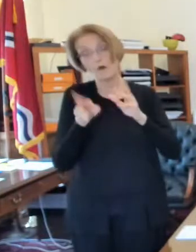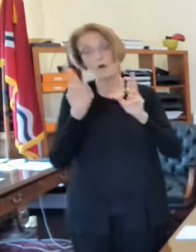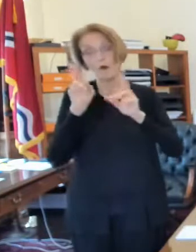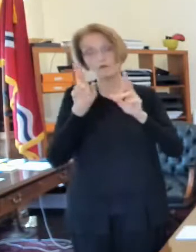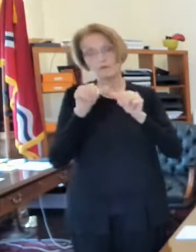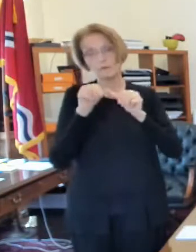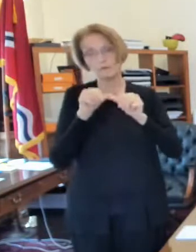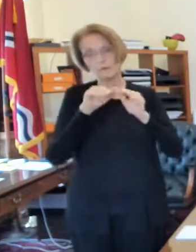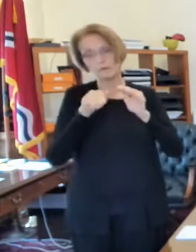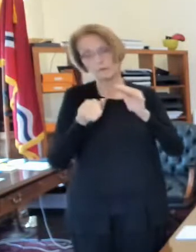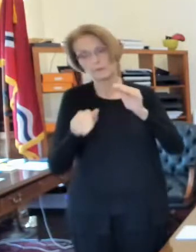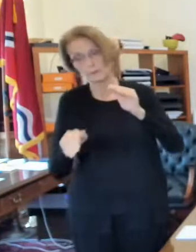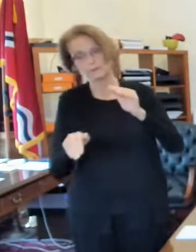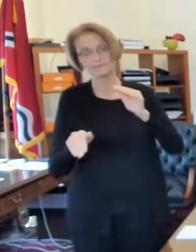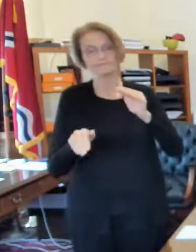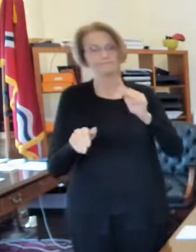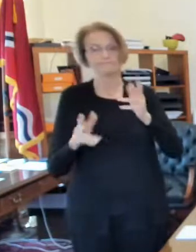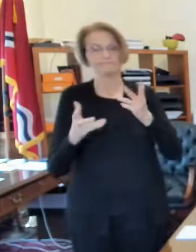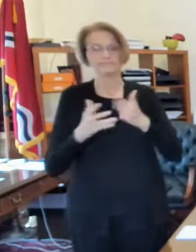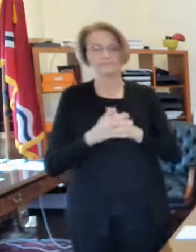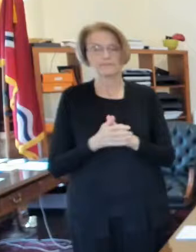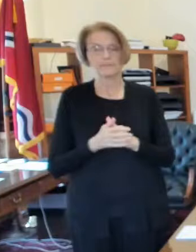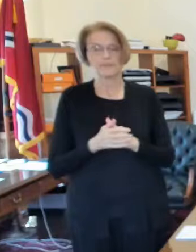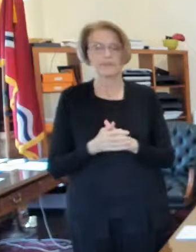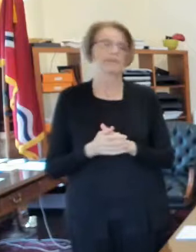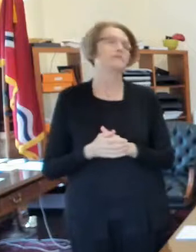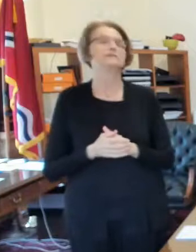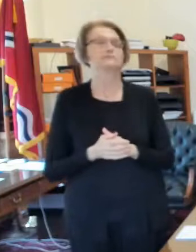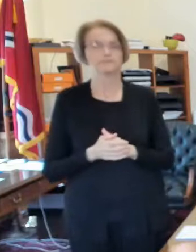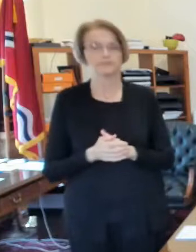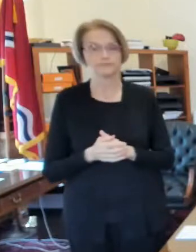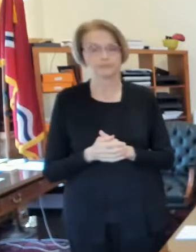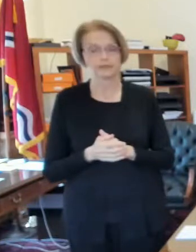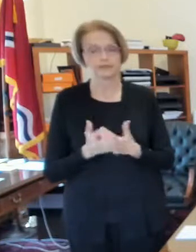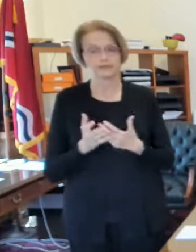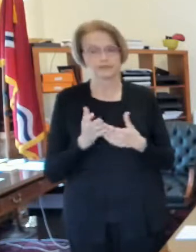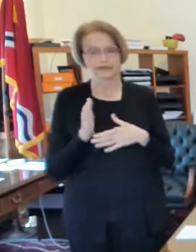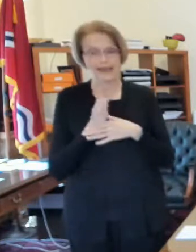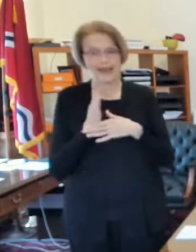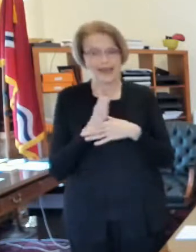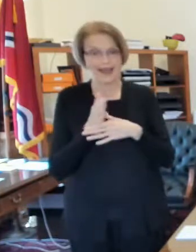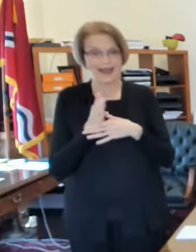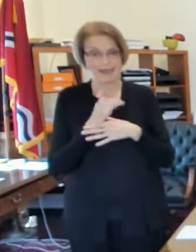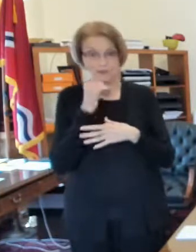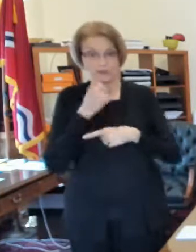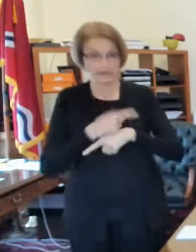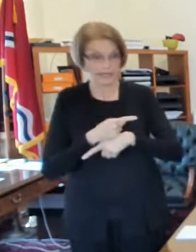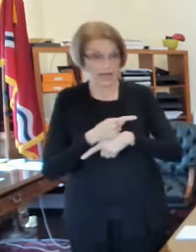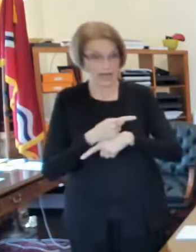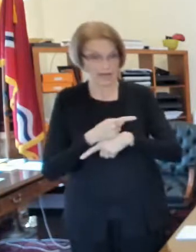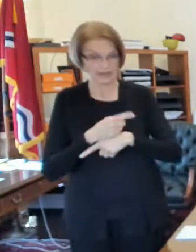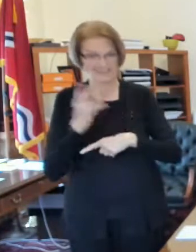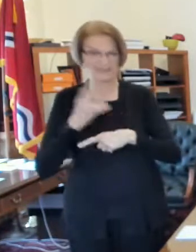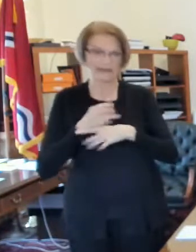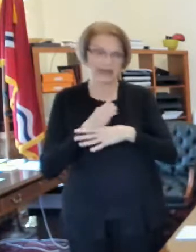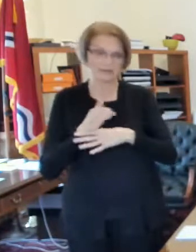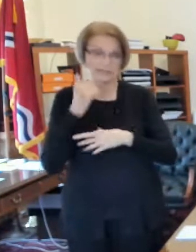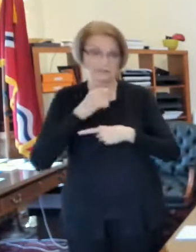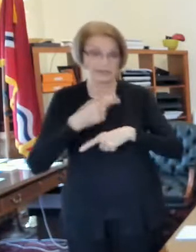for a little bit on a average number of new cases for seven days